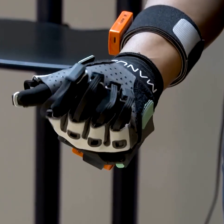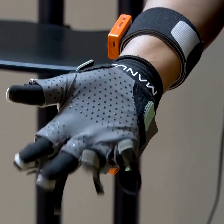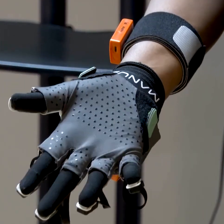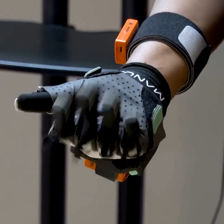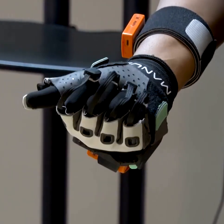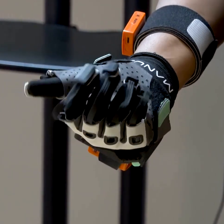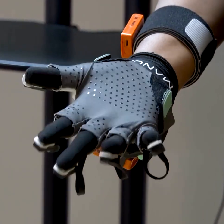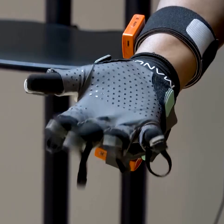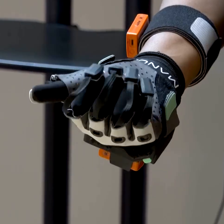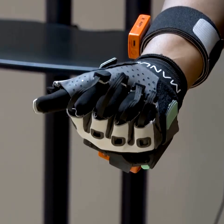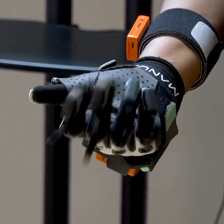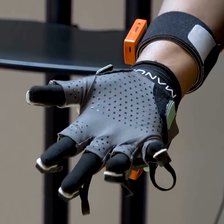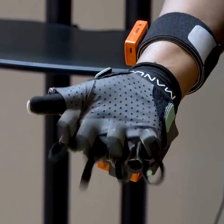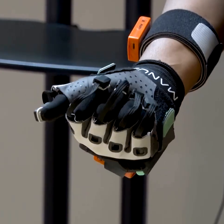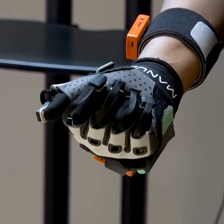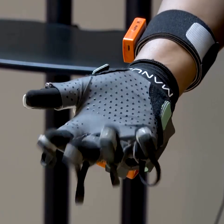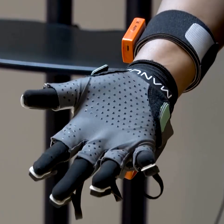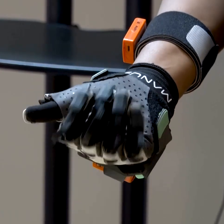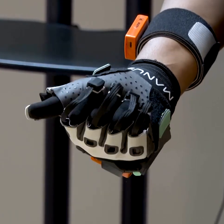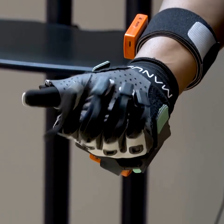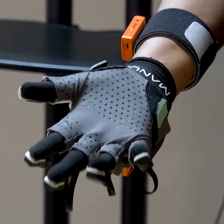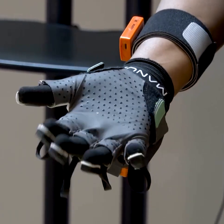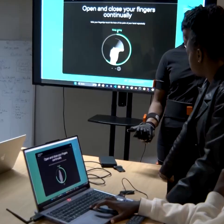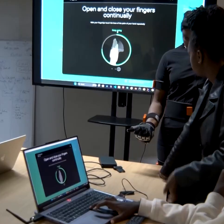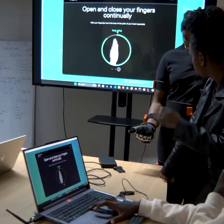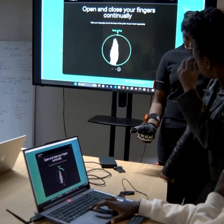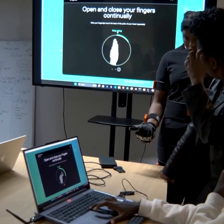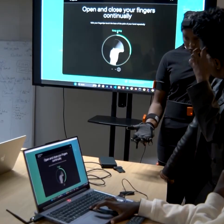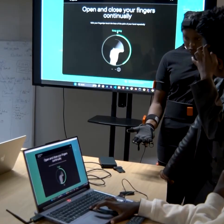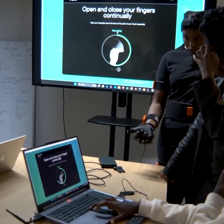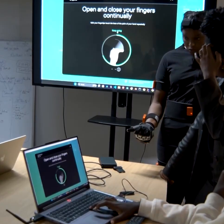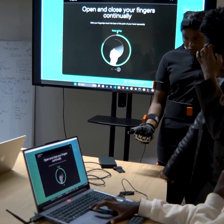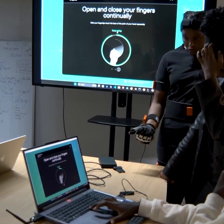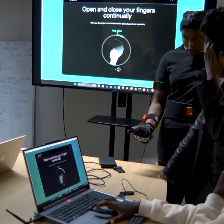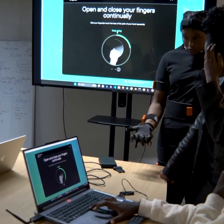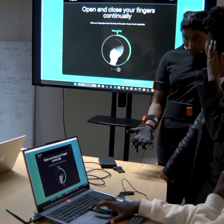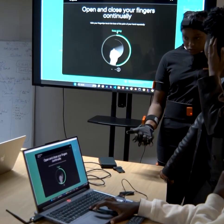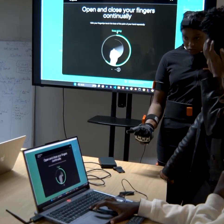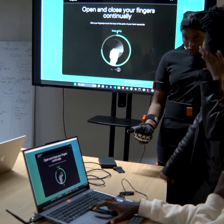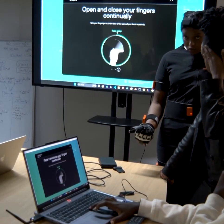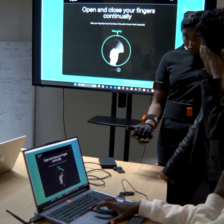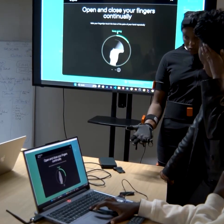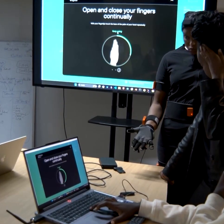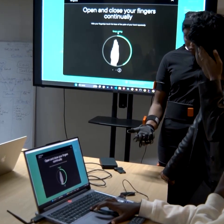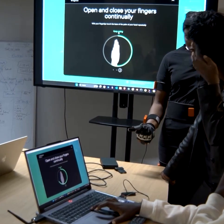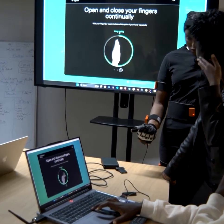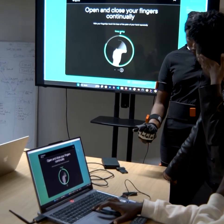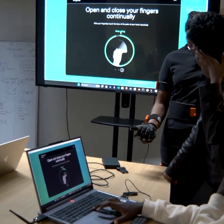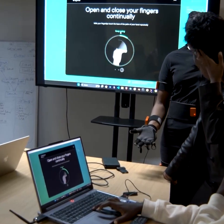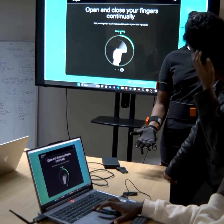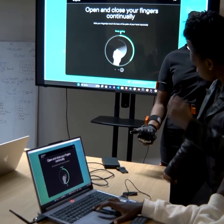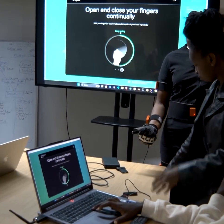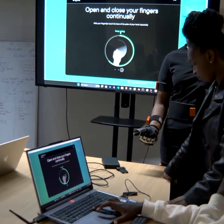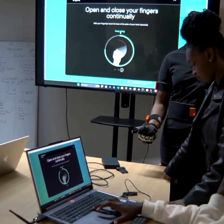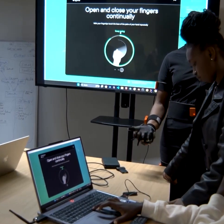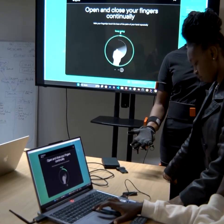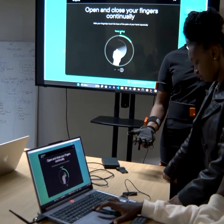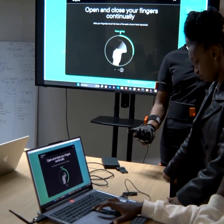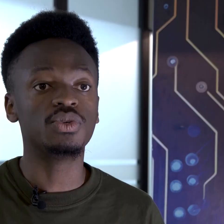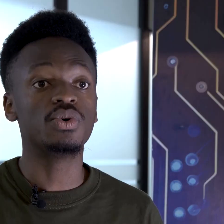language interpreter. And, you know, such kind of situations really necessitate that we do